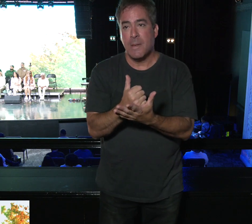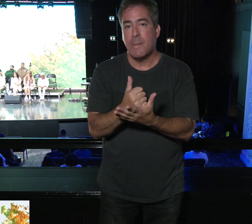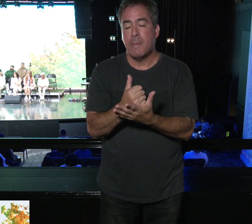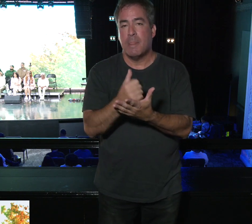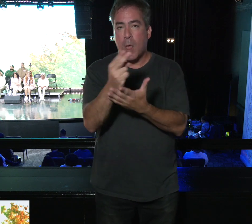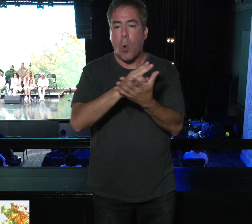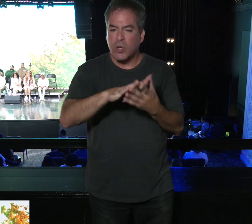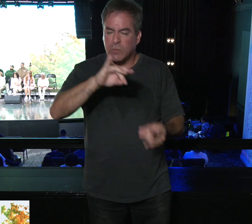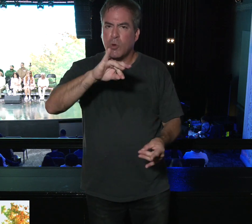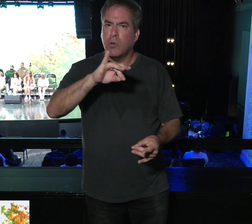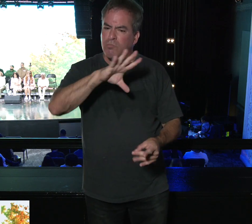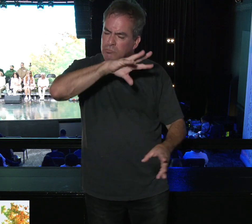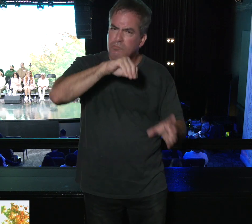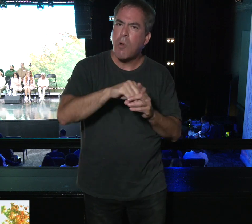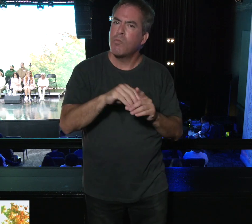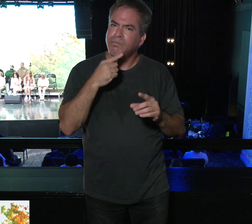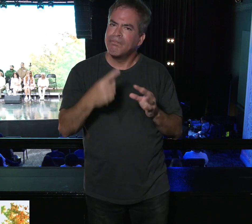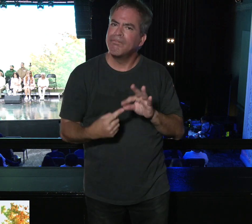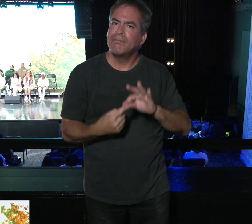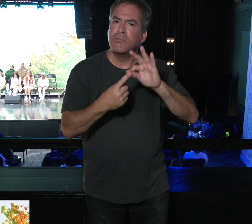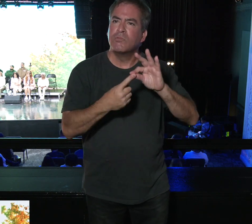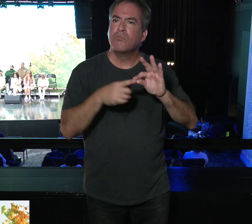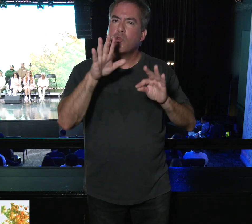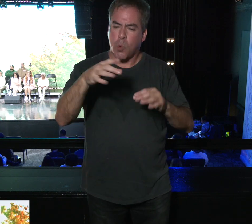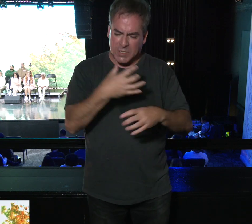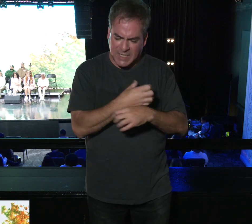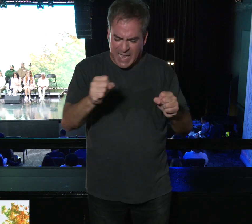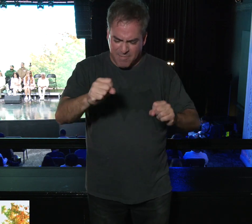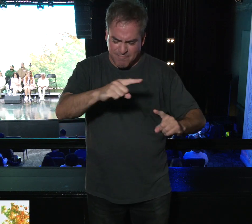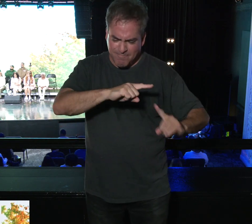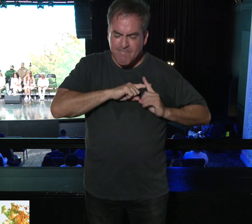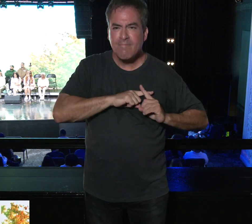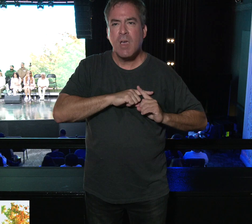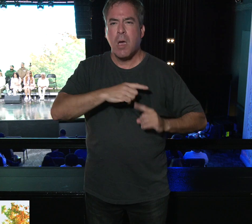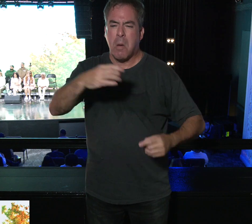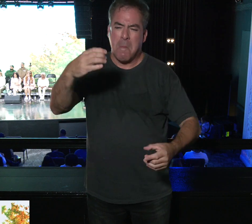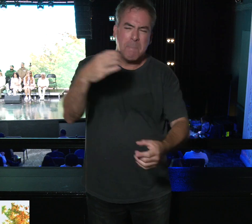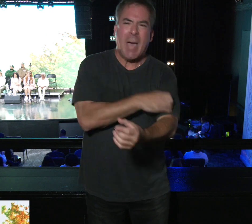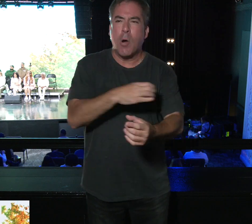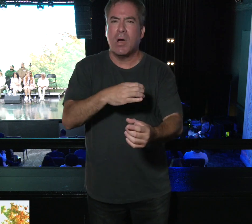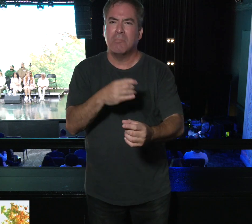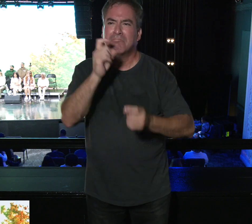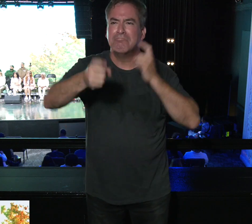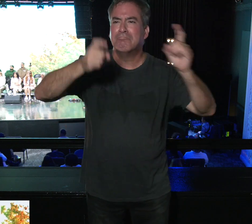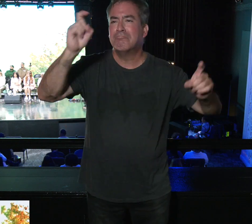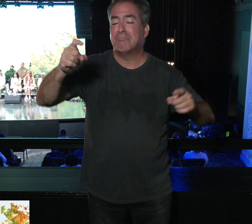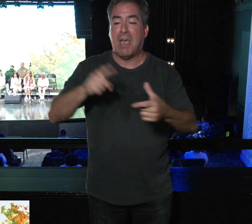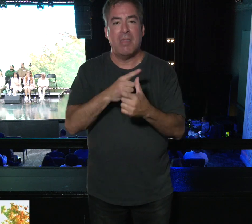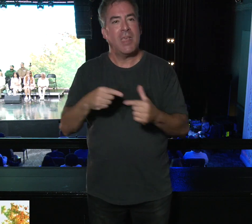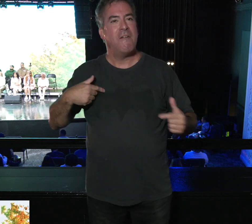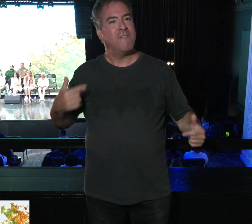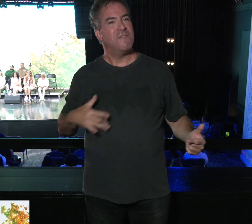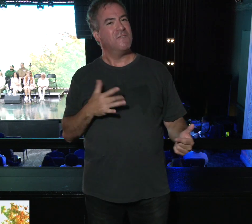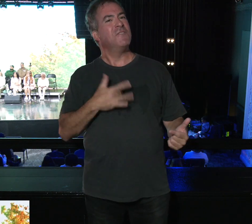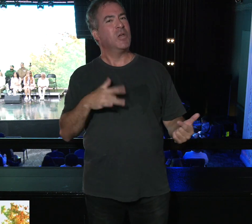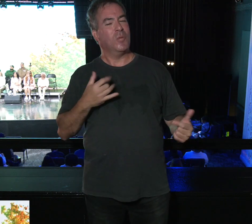role in our salvation. The Holy Spirit baptizes us with power. And we are encouraged, we are encouraged, we are encouraged to ask the Holy